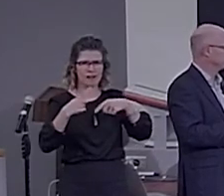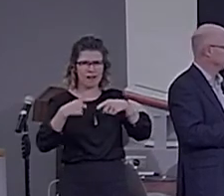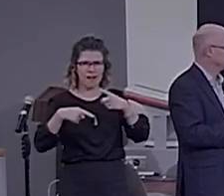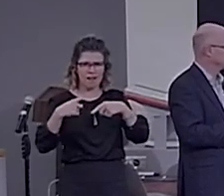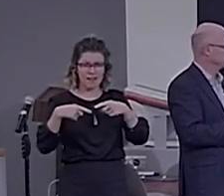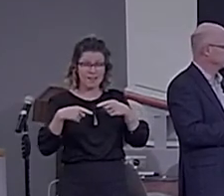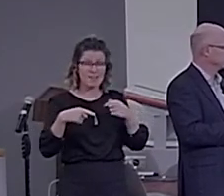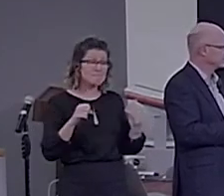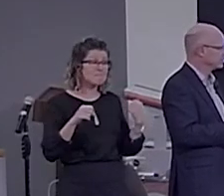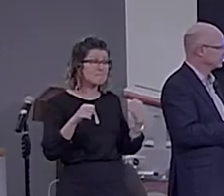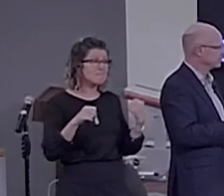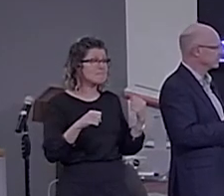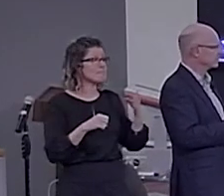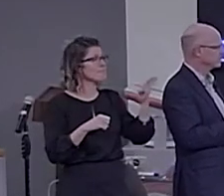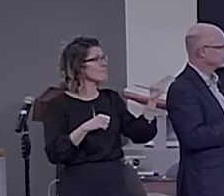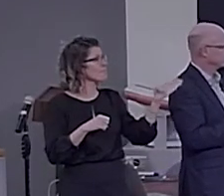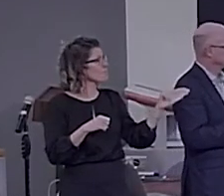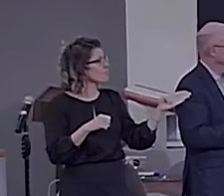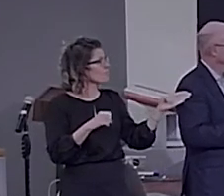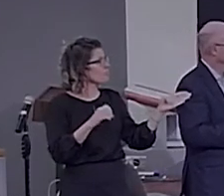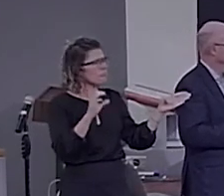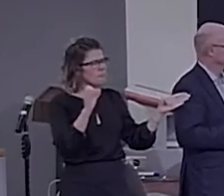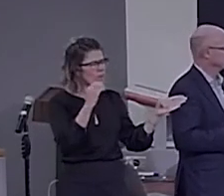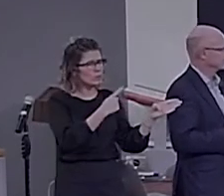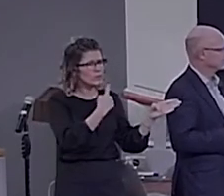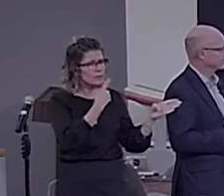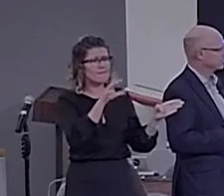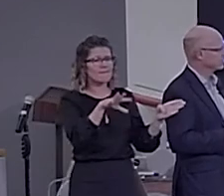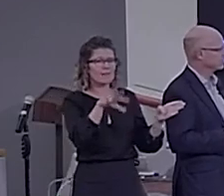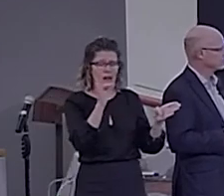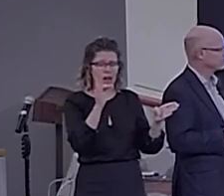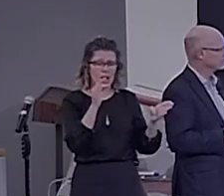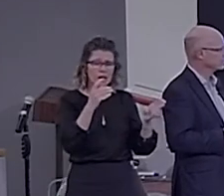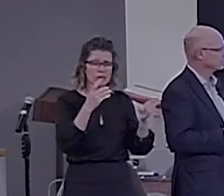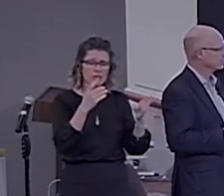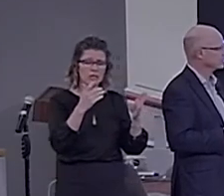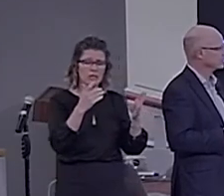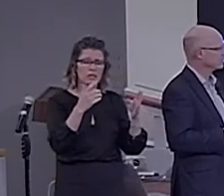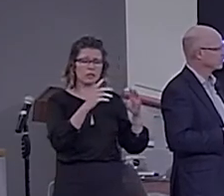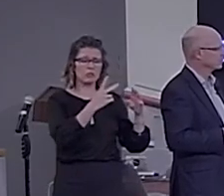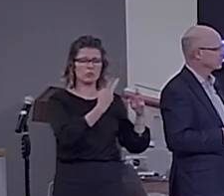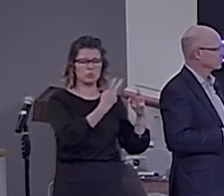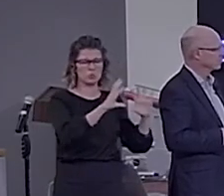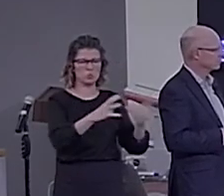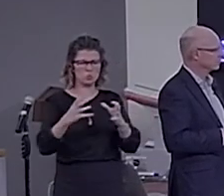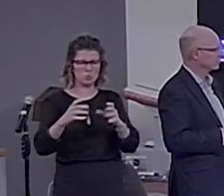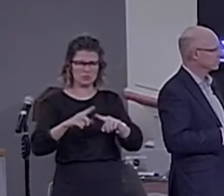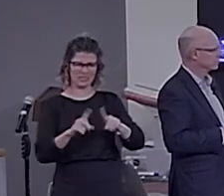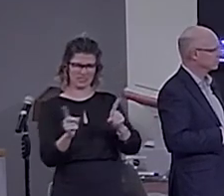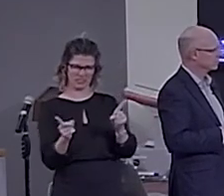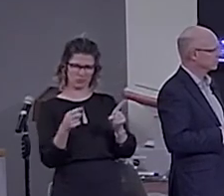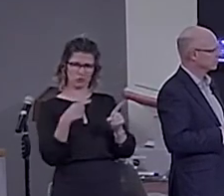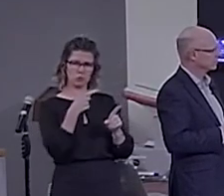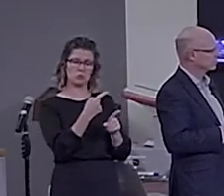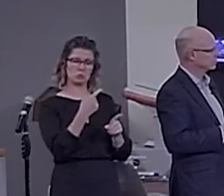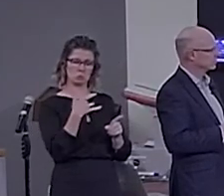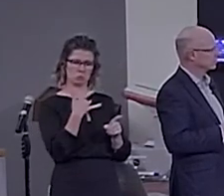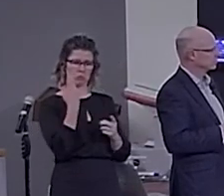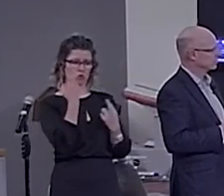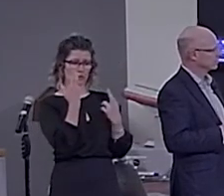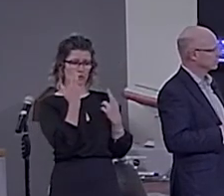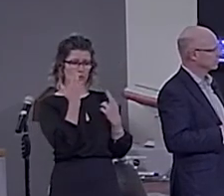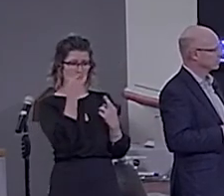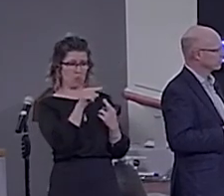so you found a difference between the two groups and you attributed the difference between